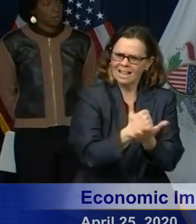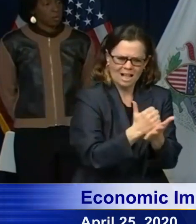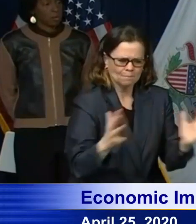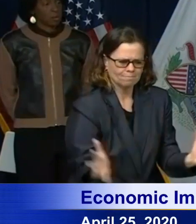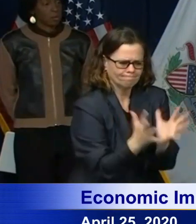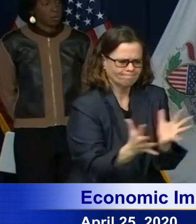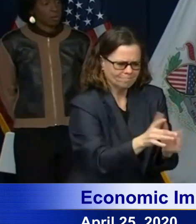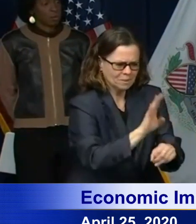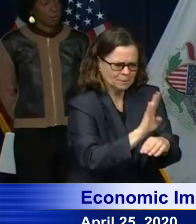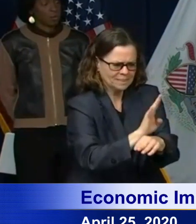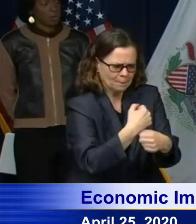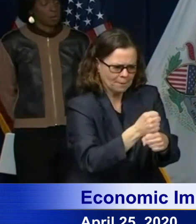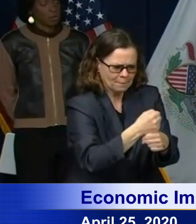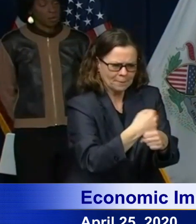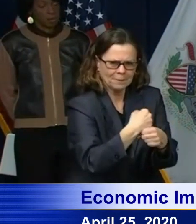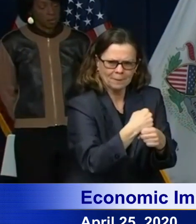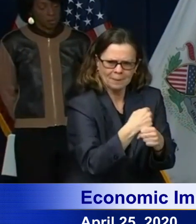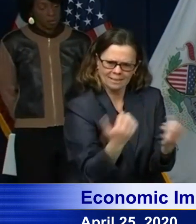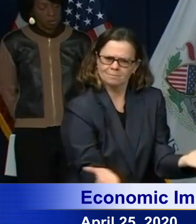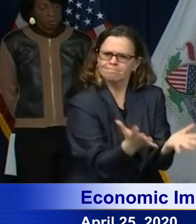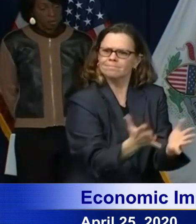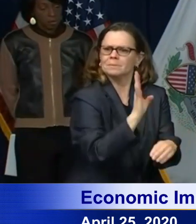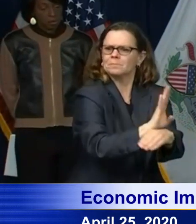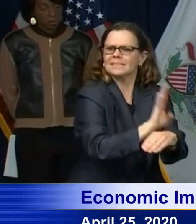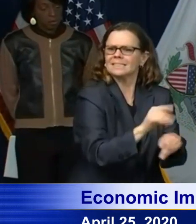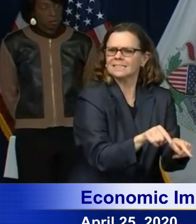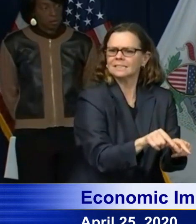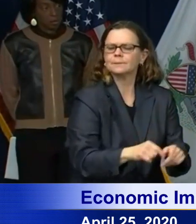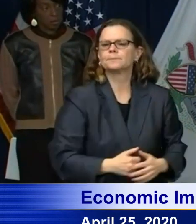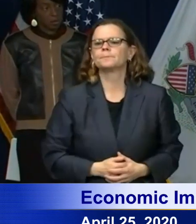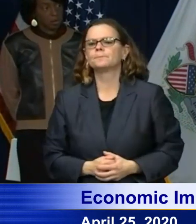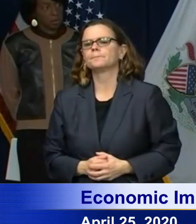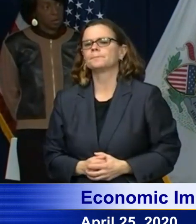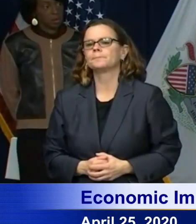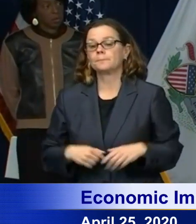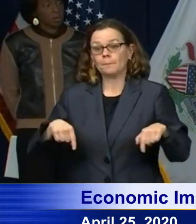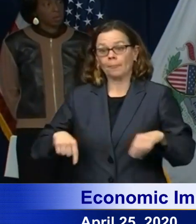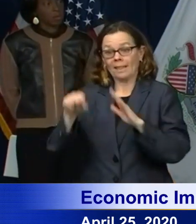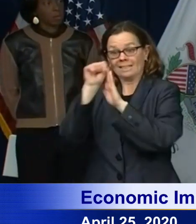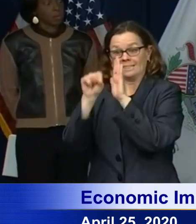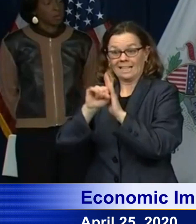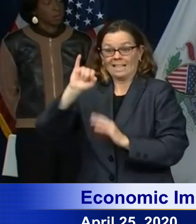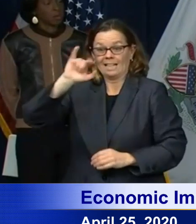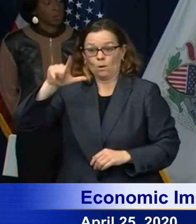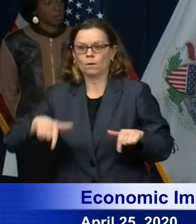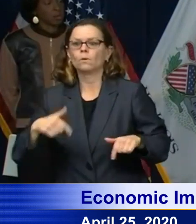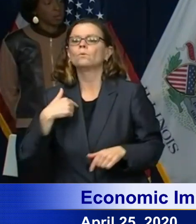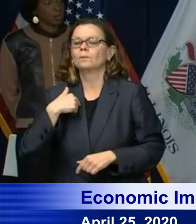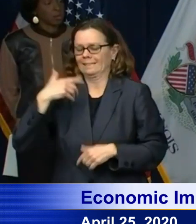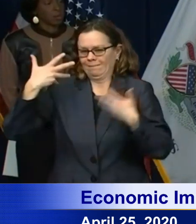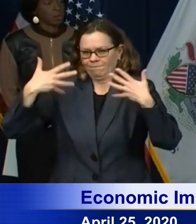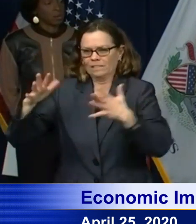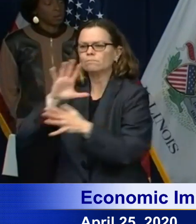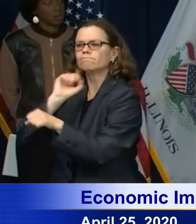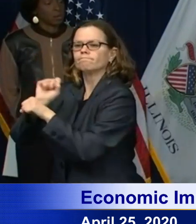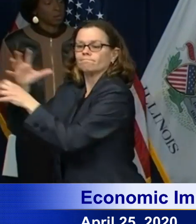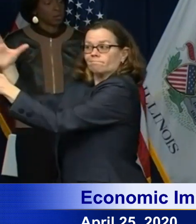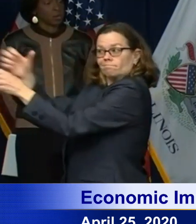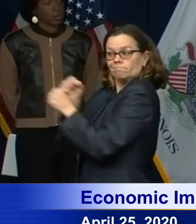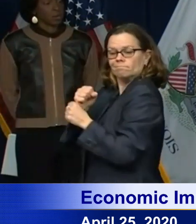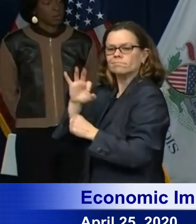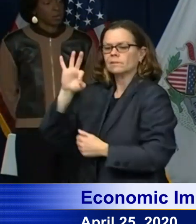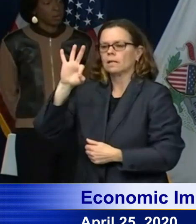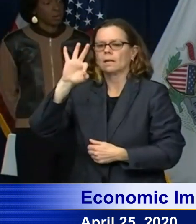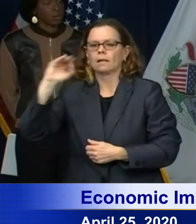diverted, we took $90 million at the Department of Commerce and made that available for programs to